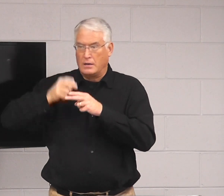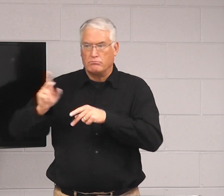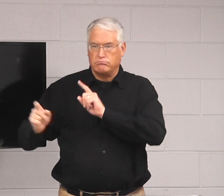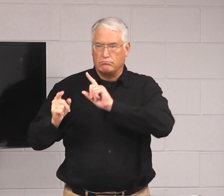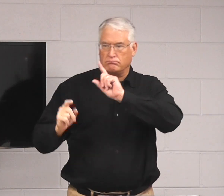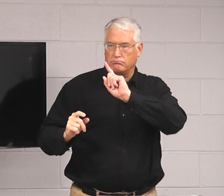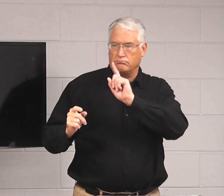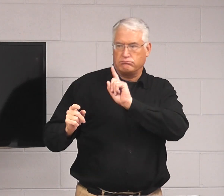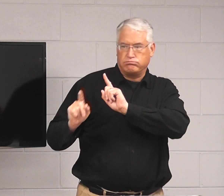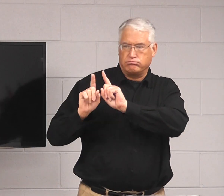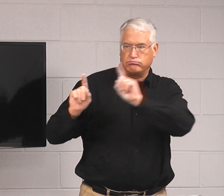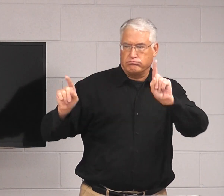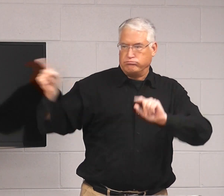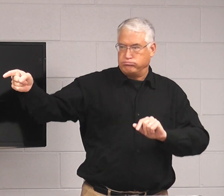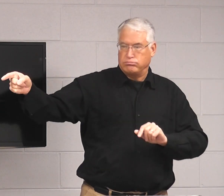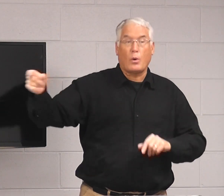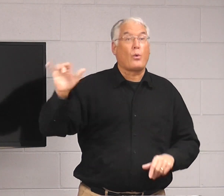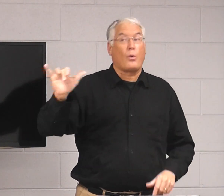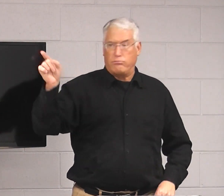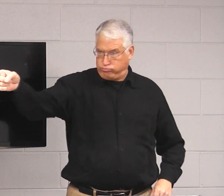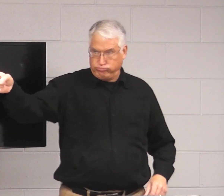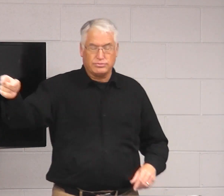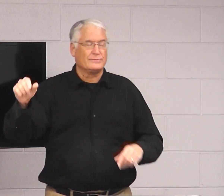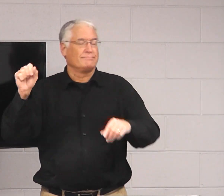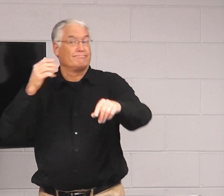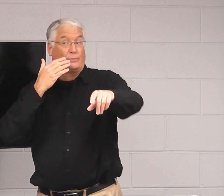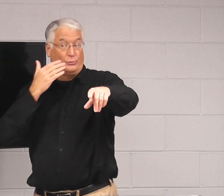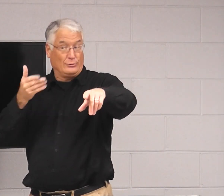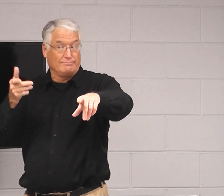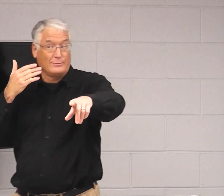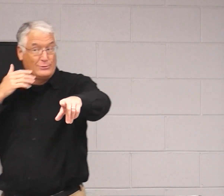You don't curse God's name. You have to separate yourself from that.